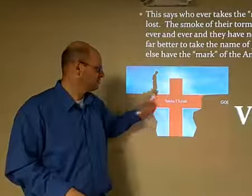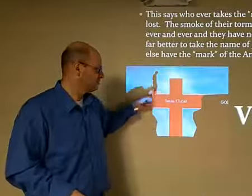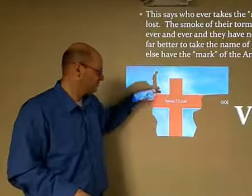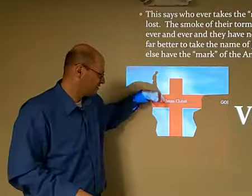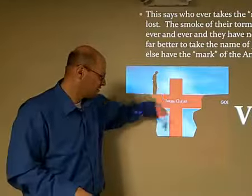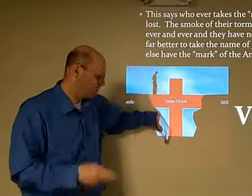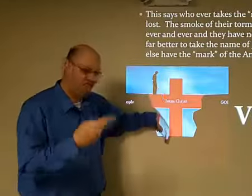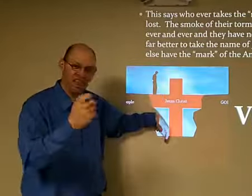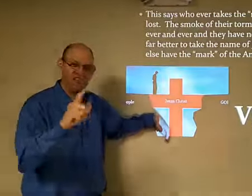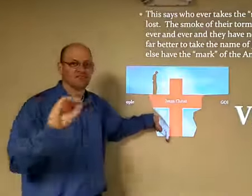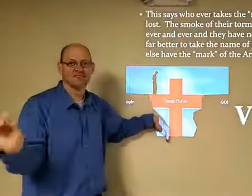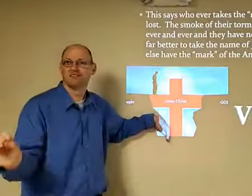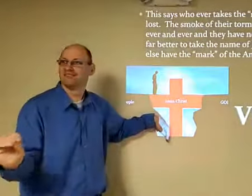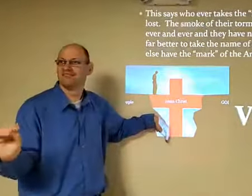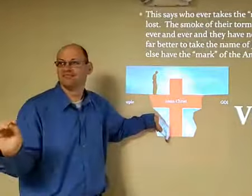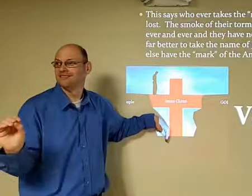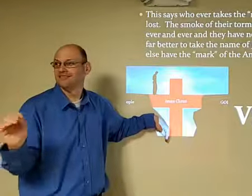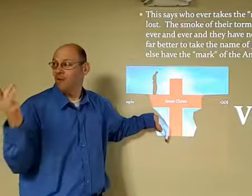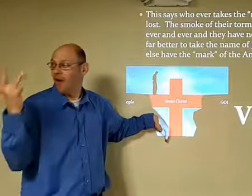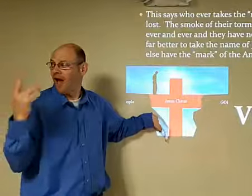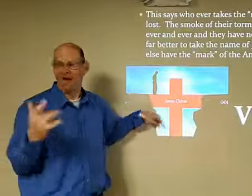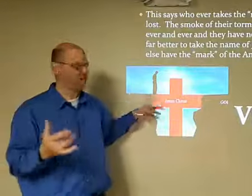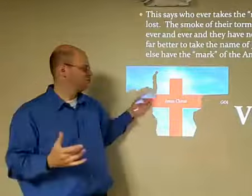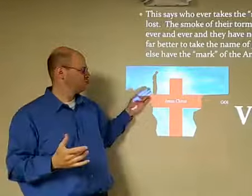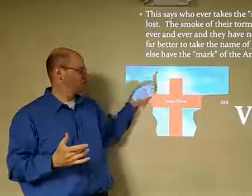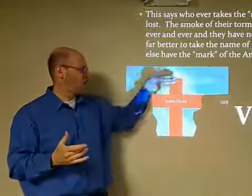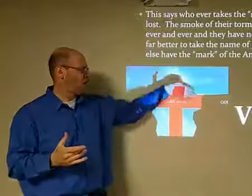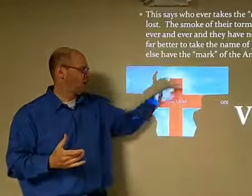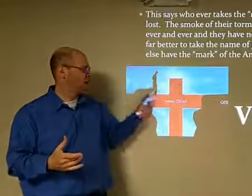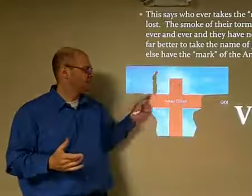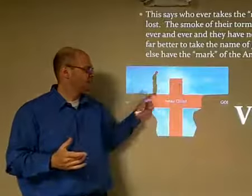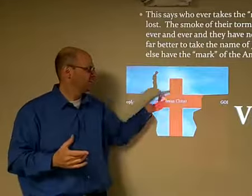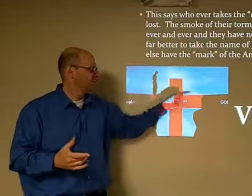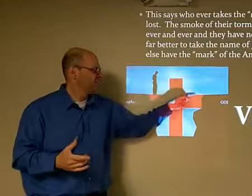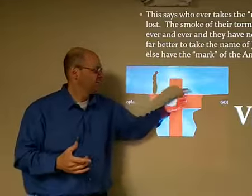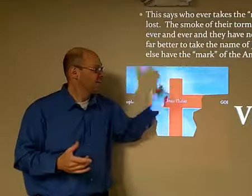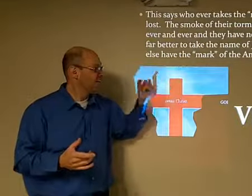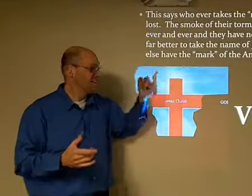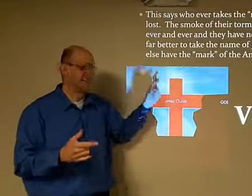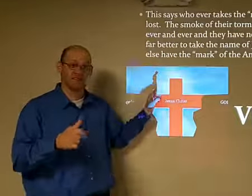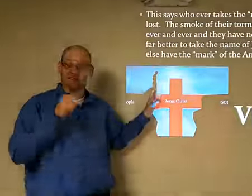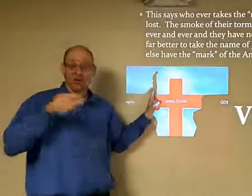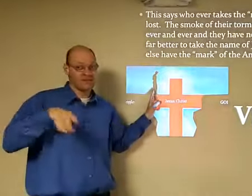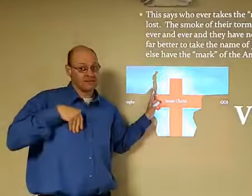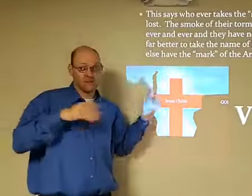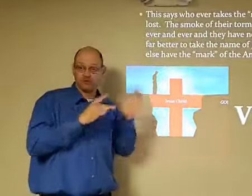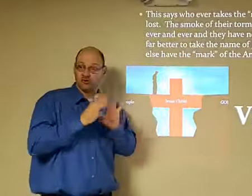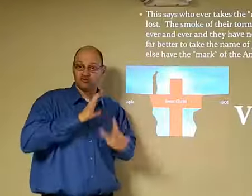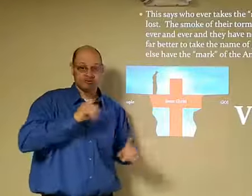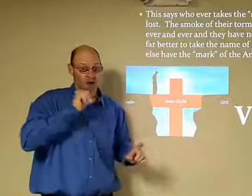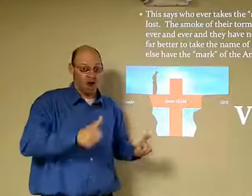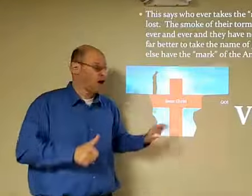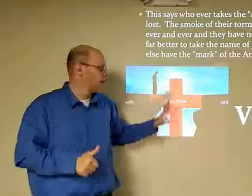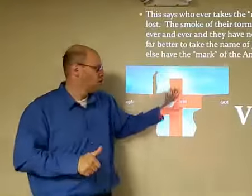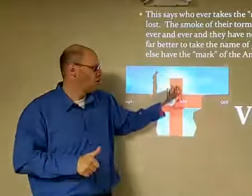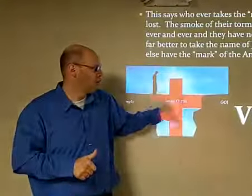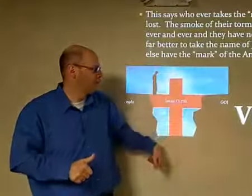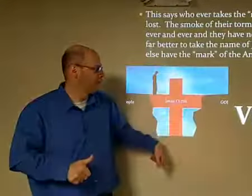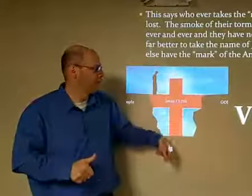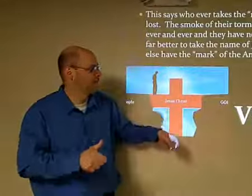if you've got Jesus Christ